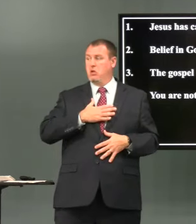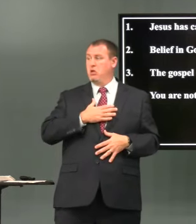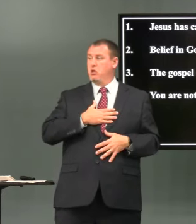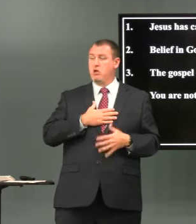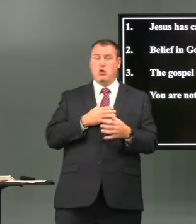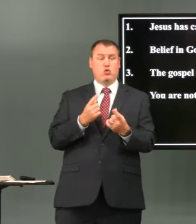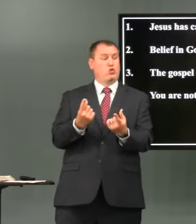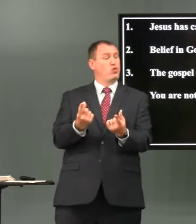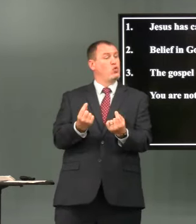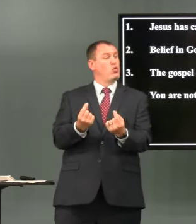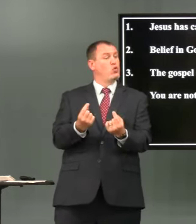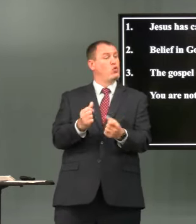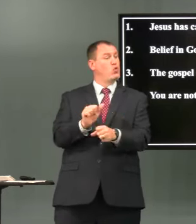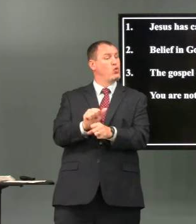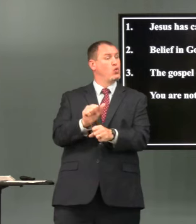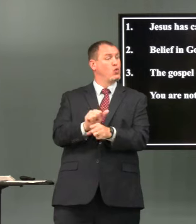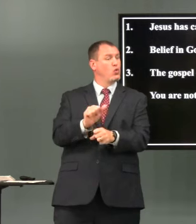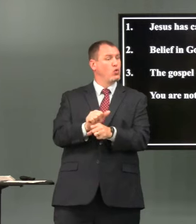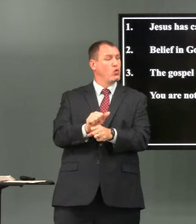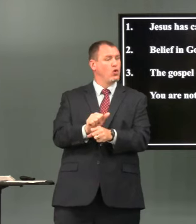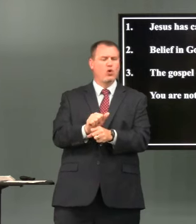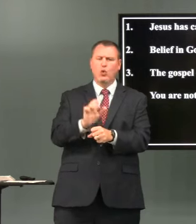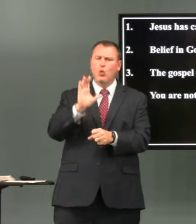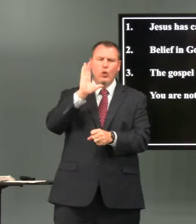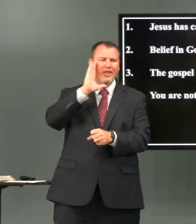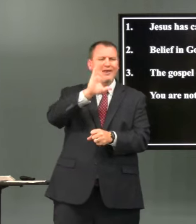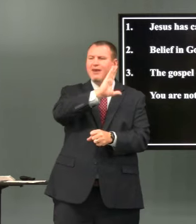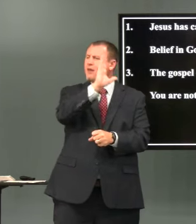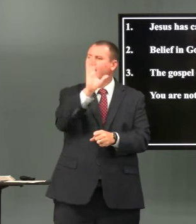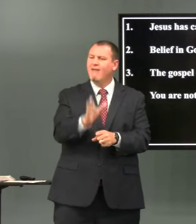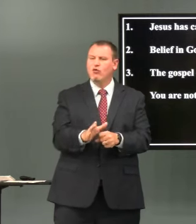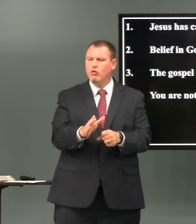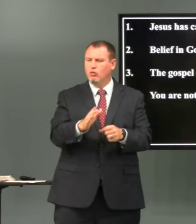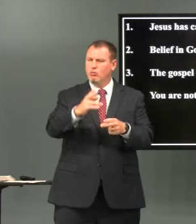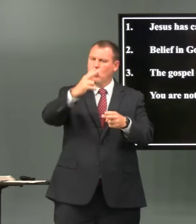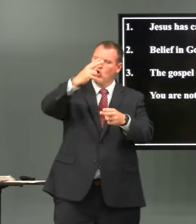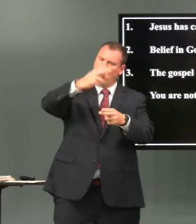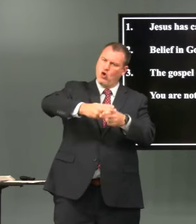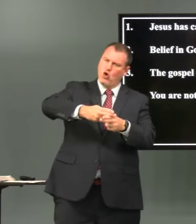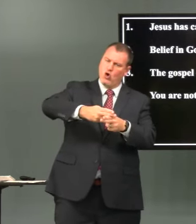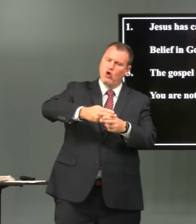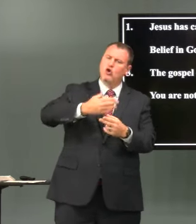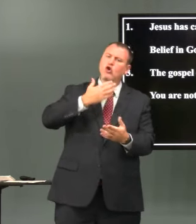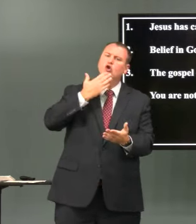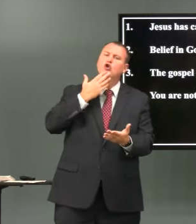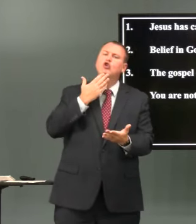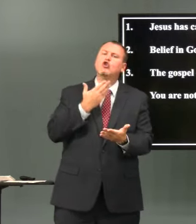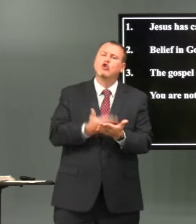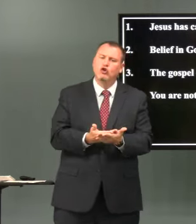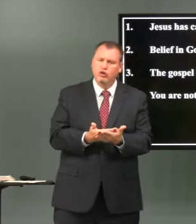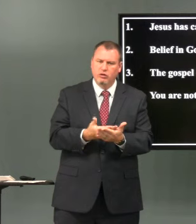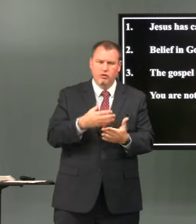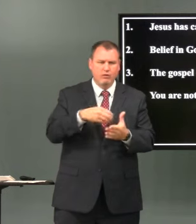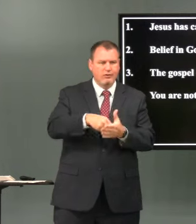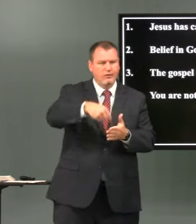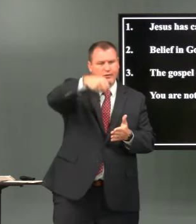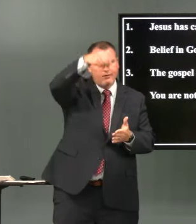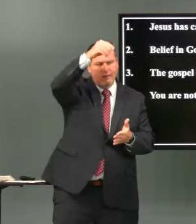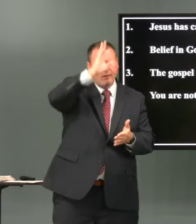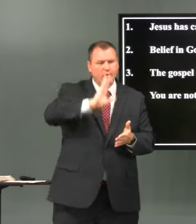do work work but doing that work will never be called